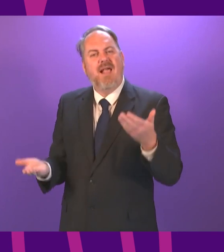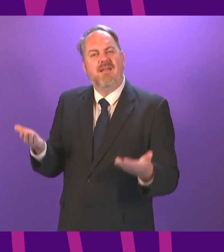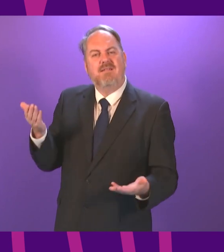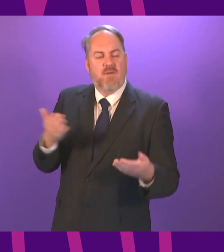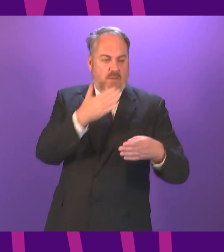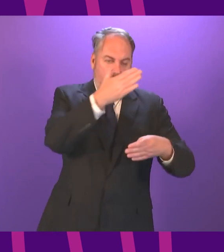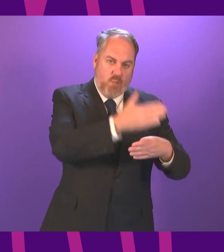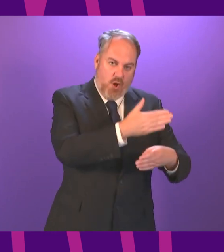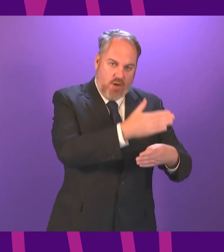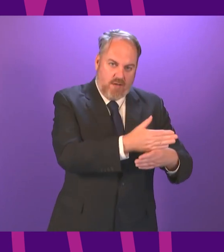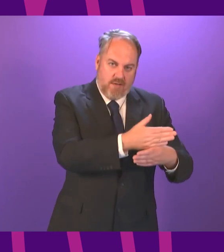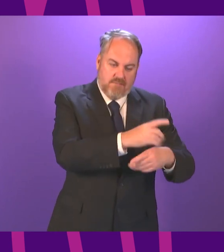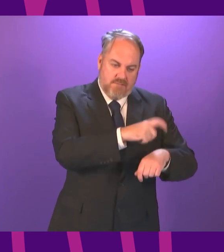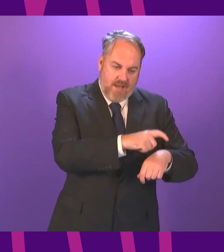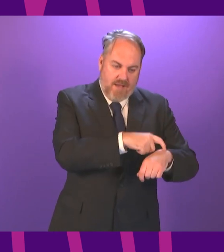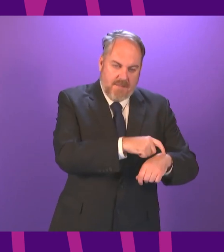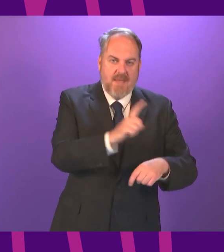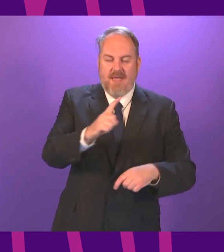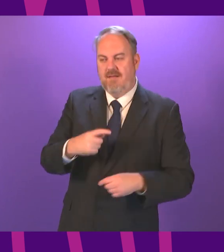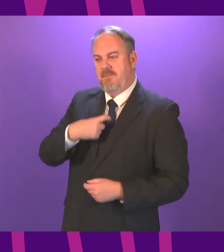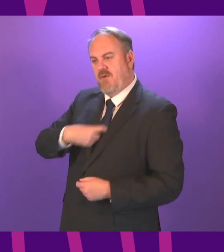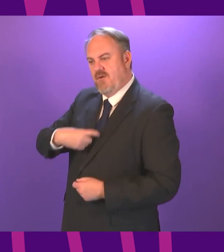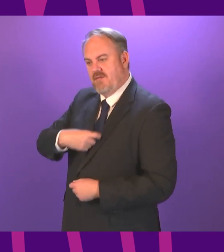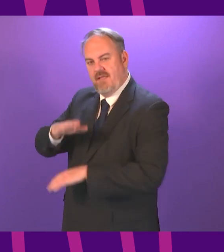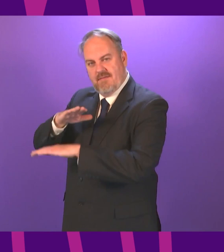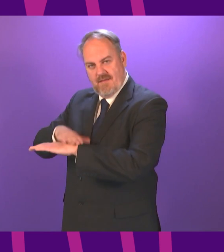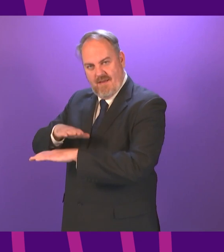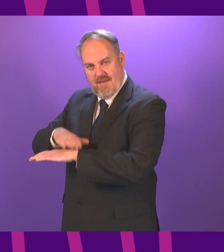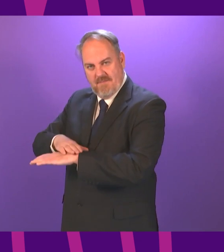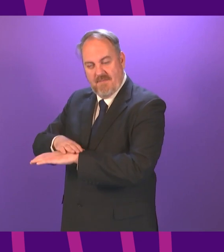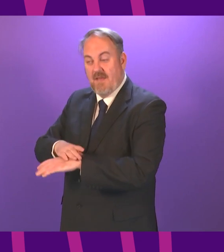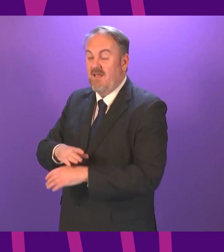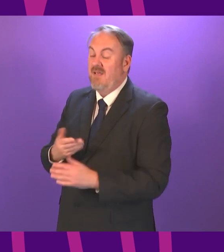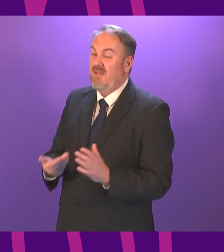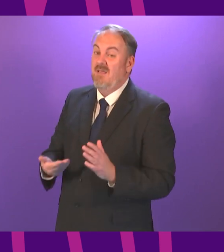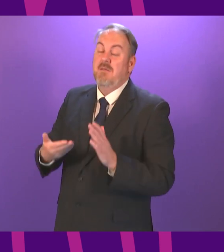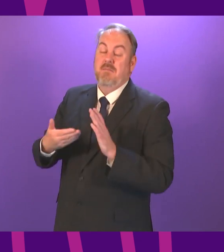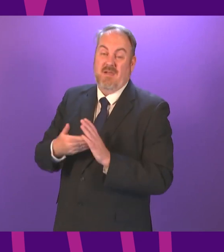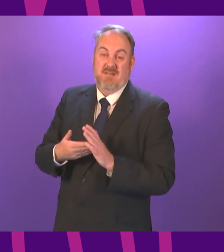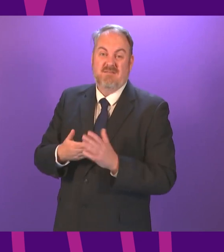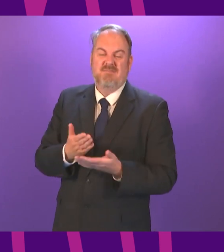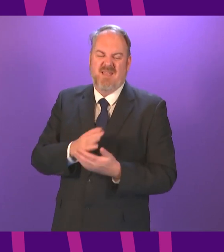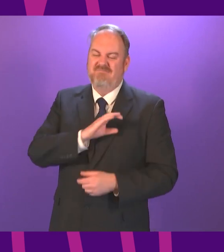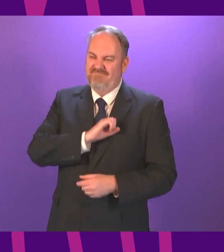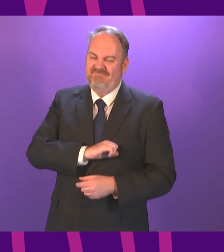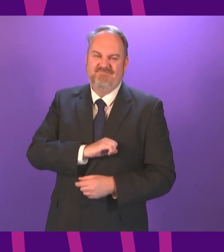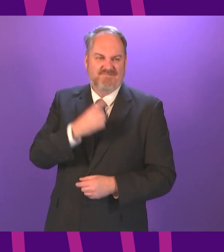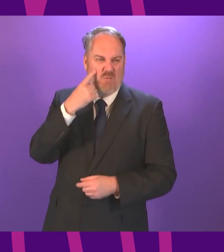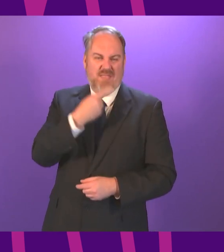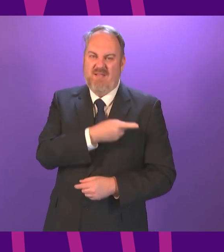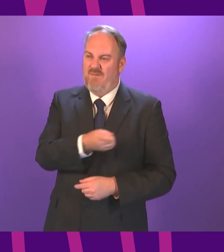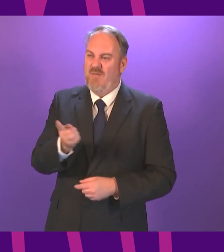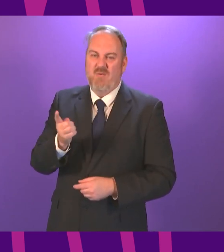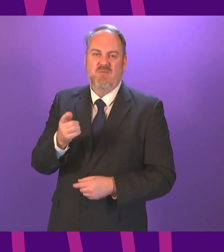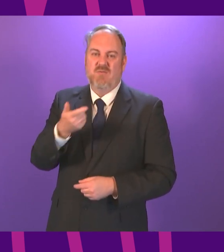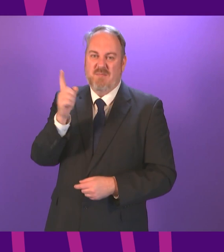to thrive. I also want to take this opportunity to give my condolences to all those who have lost loved ones and my sympathies